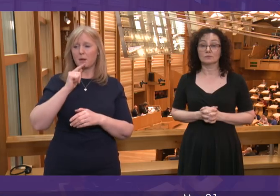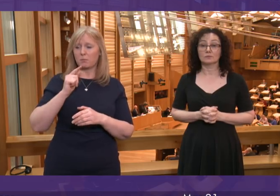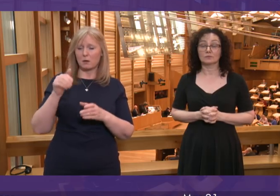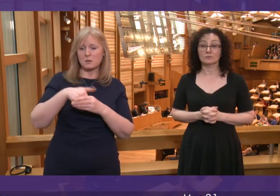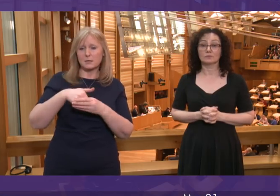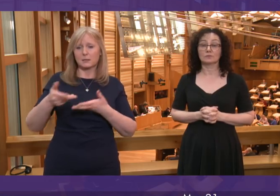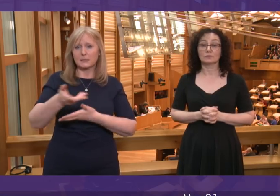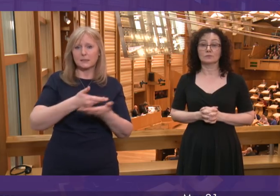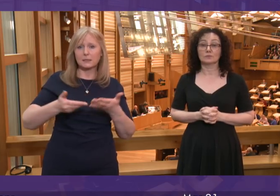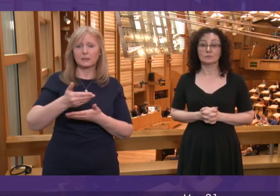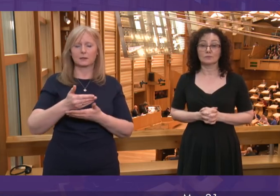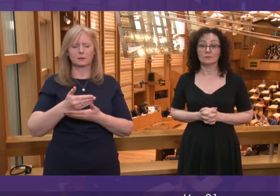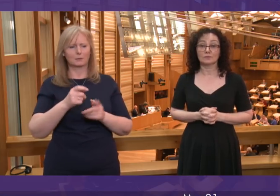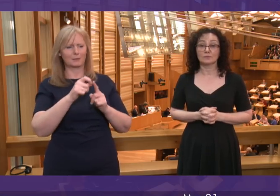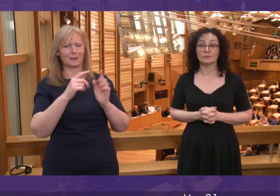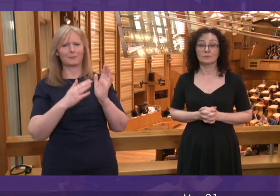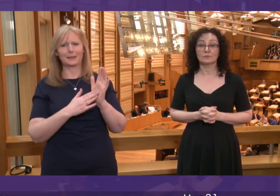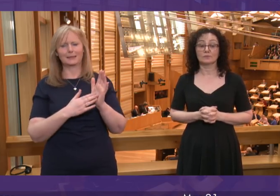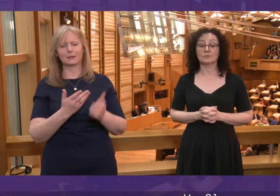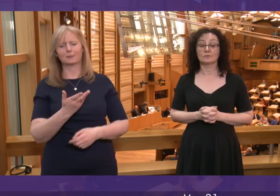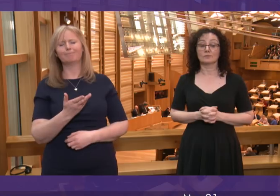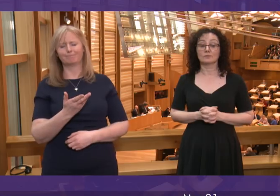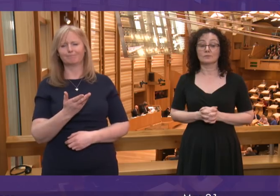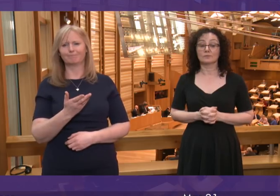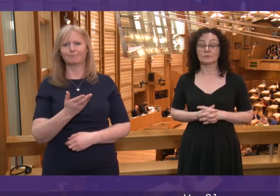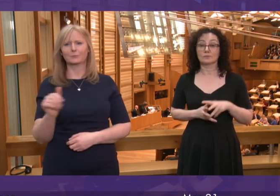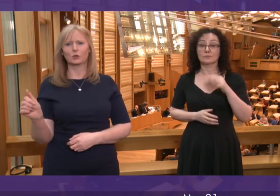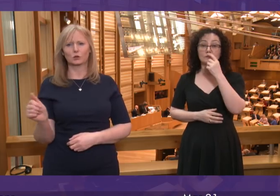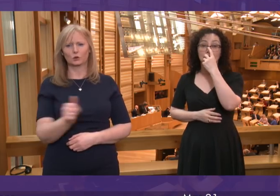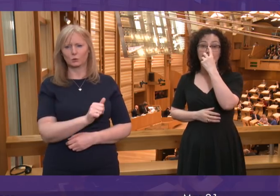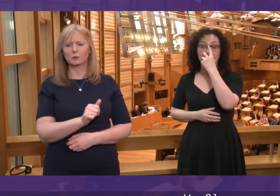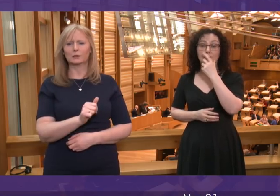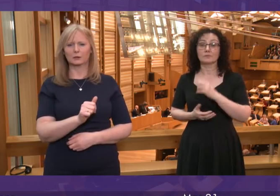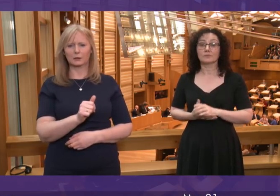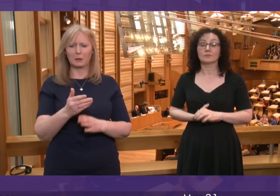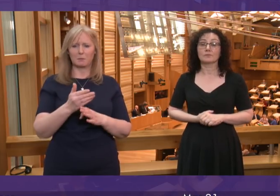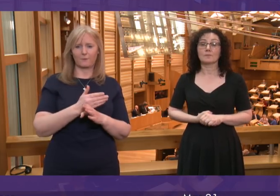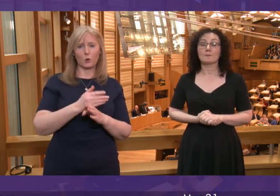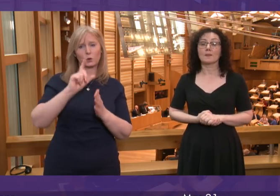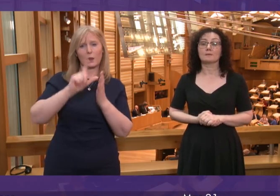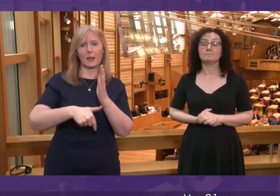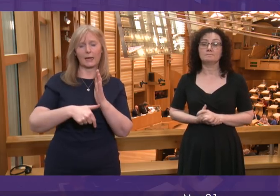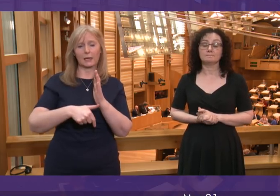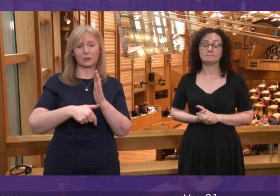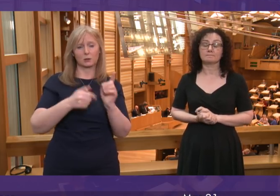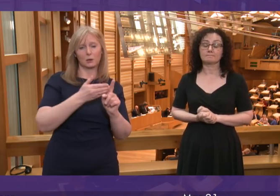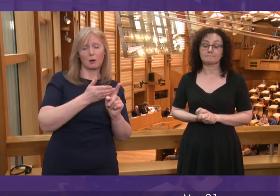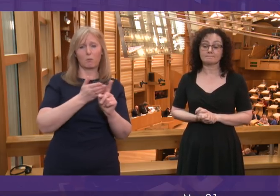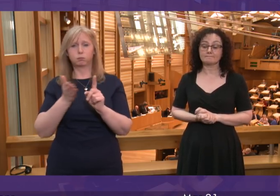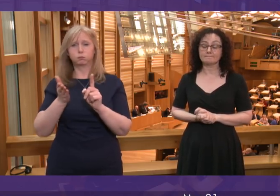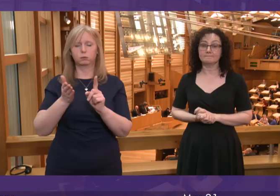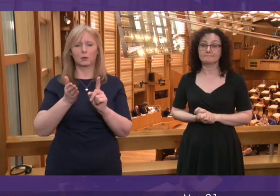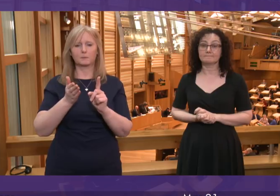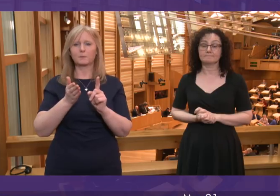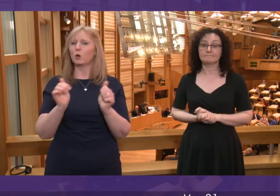The Prime Minister really must, before any more time passes and before it is too late, change course, take no